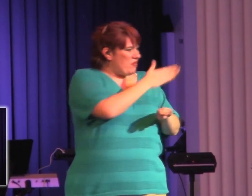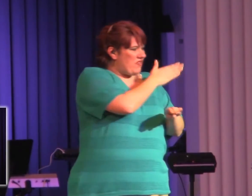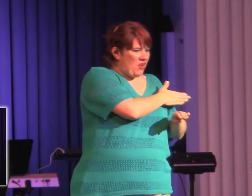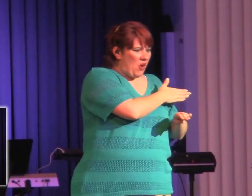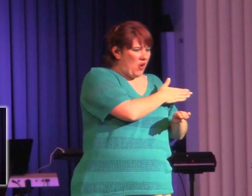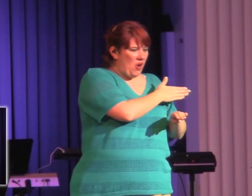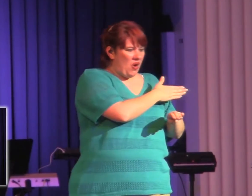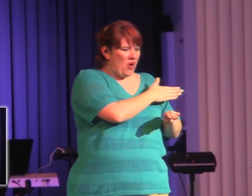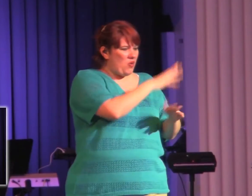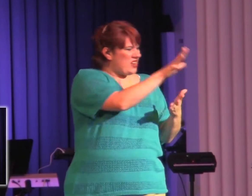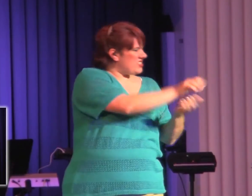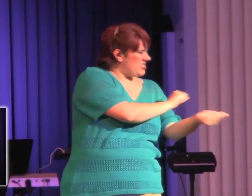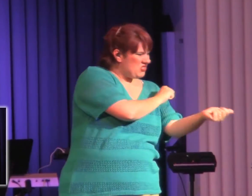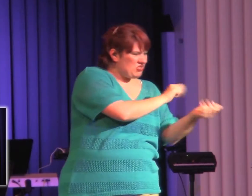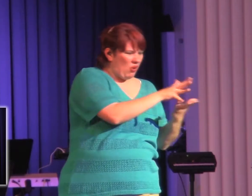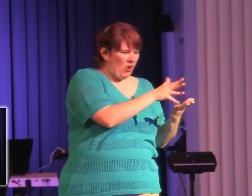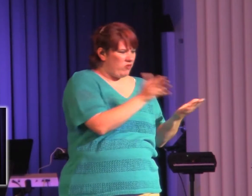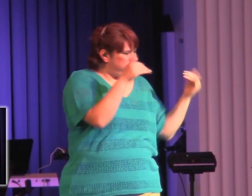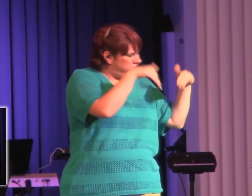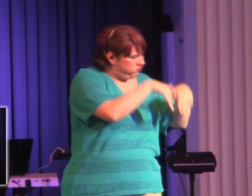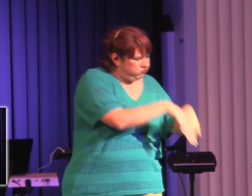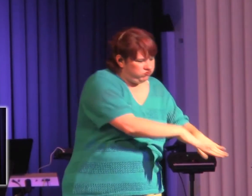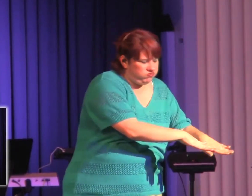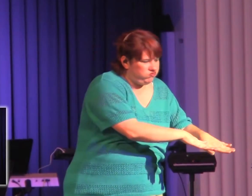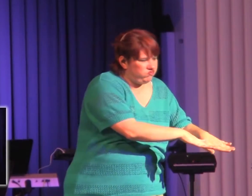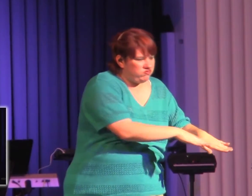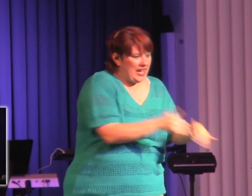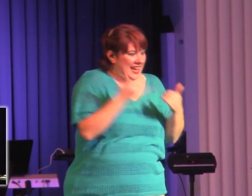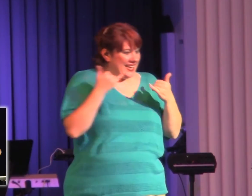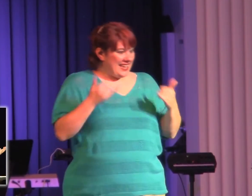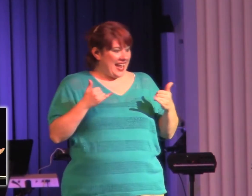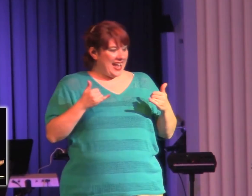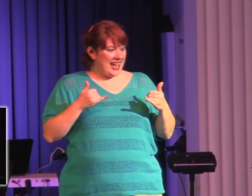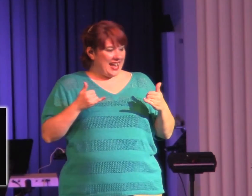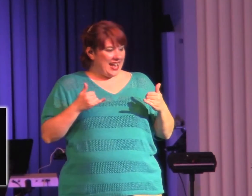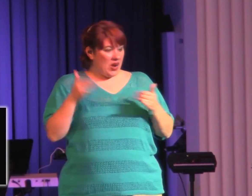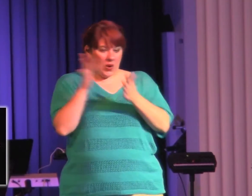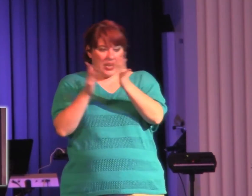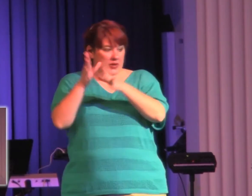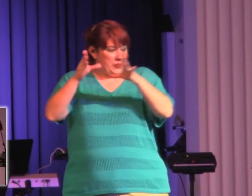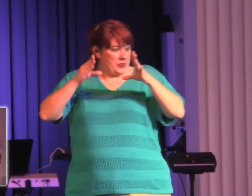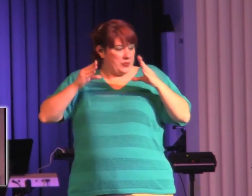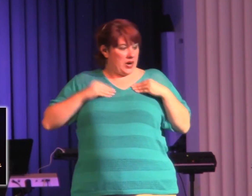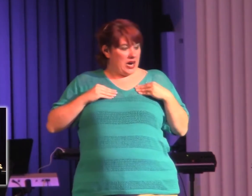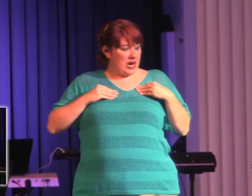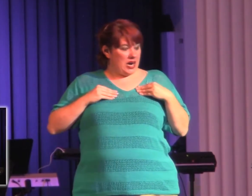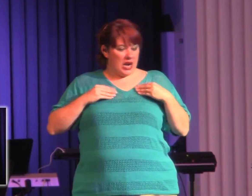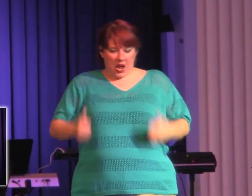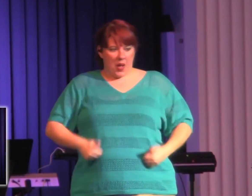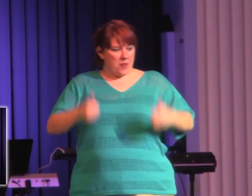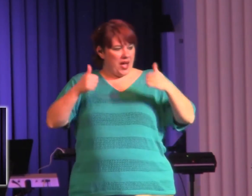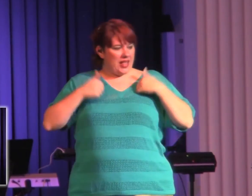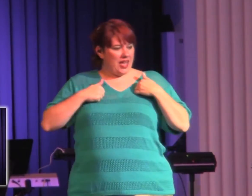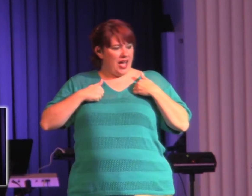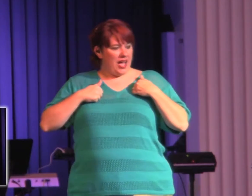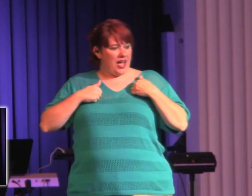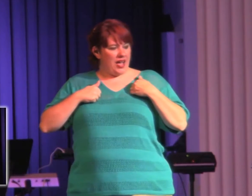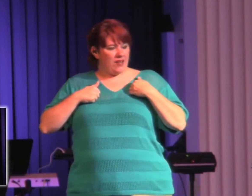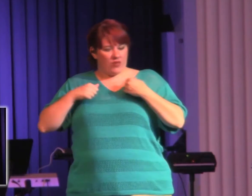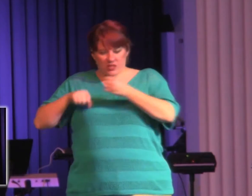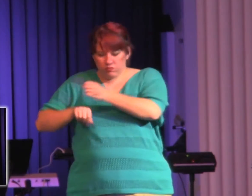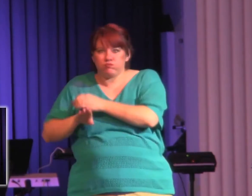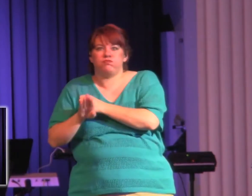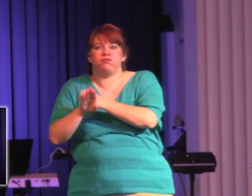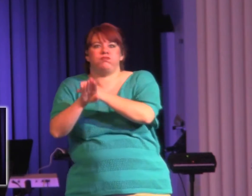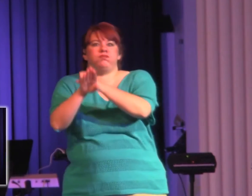I'm going the exact opposite way. I was a theater major. I made a choice at that point. I walked off the stage. I never acted